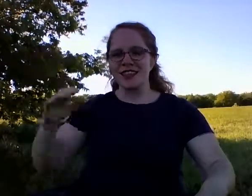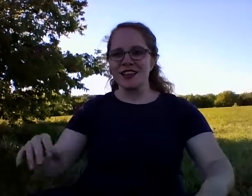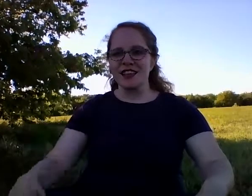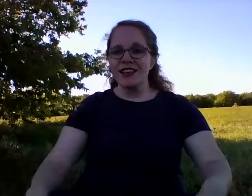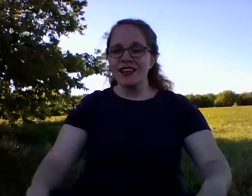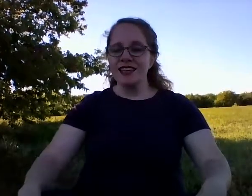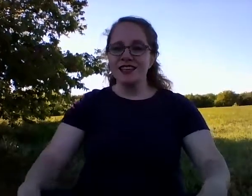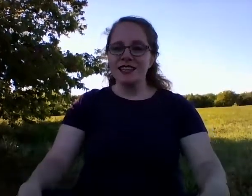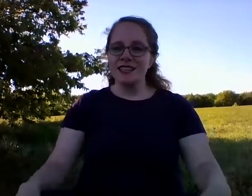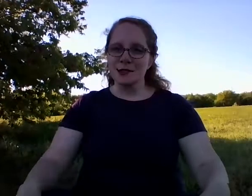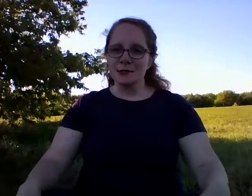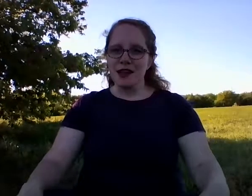Now take a deep breath.